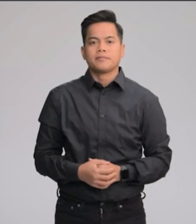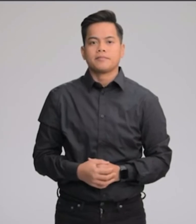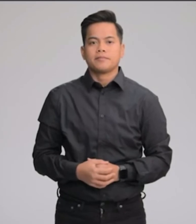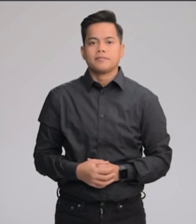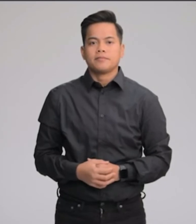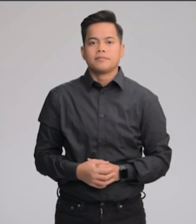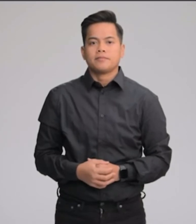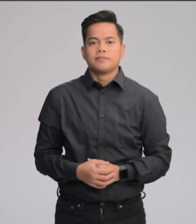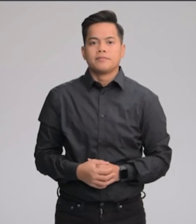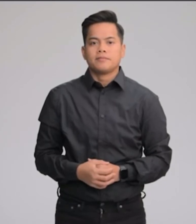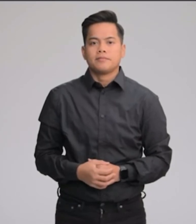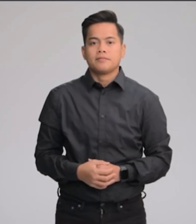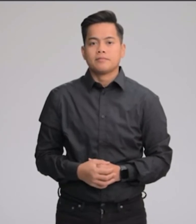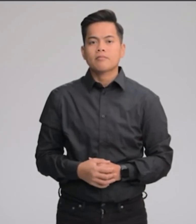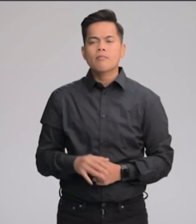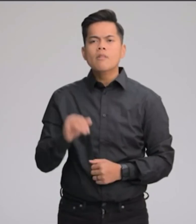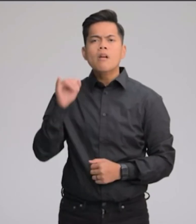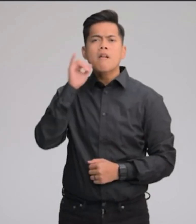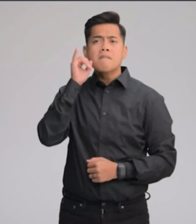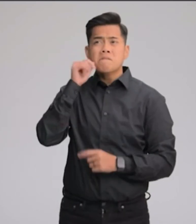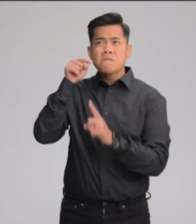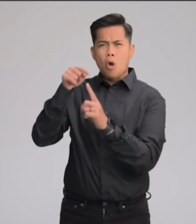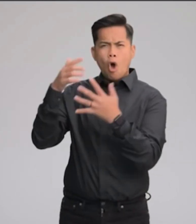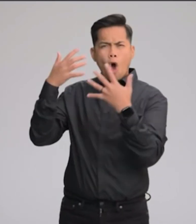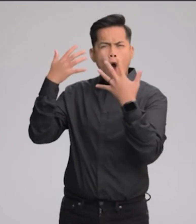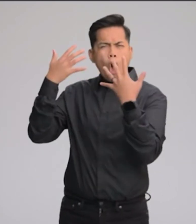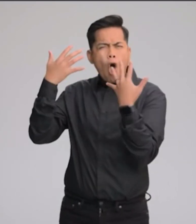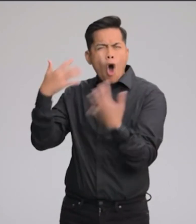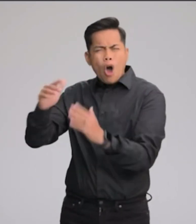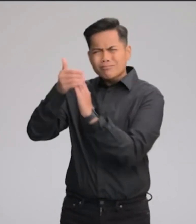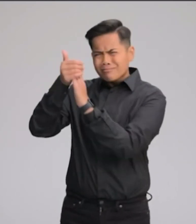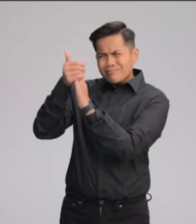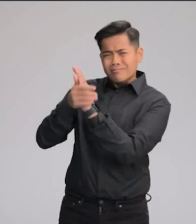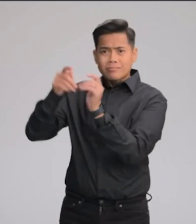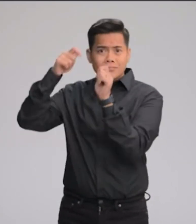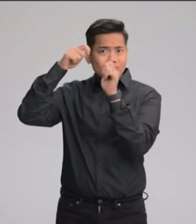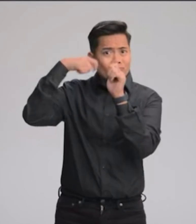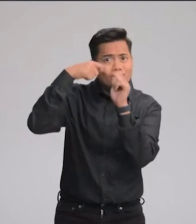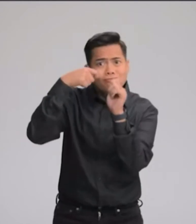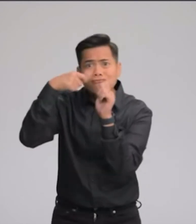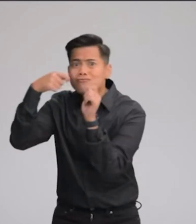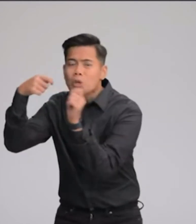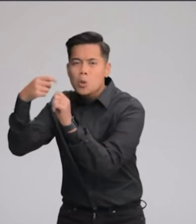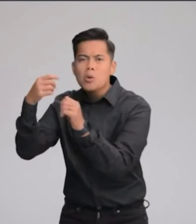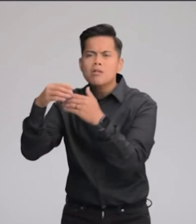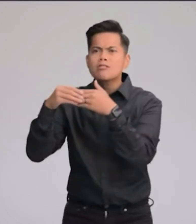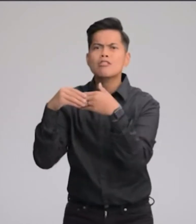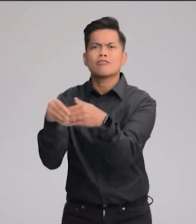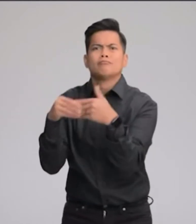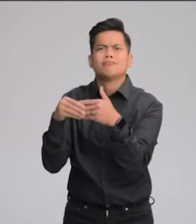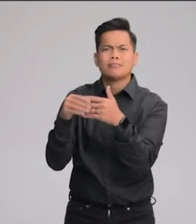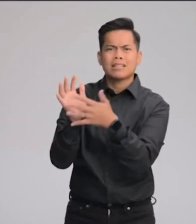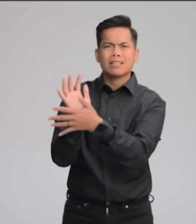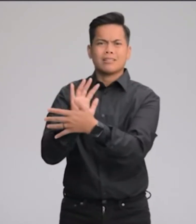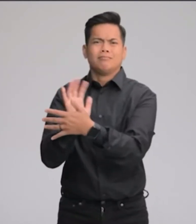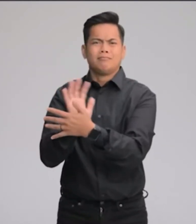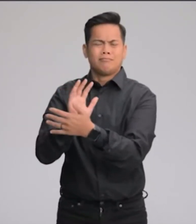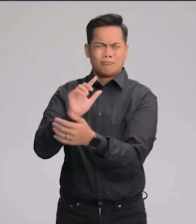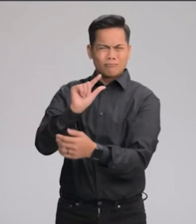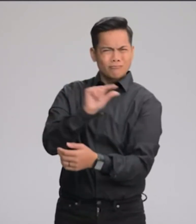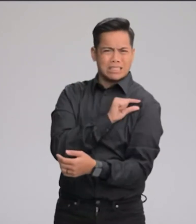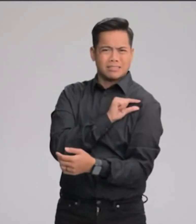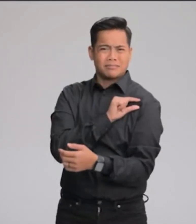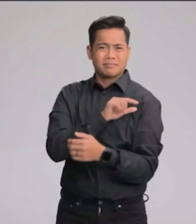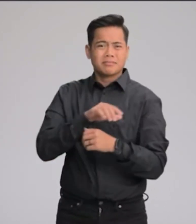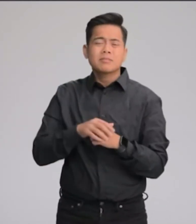iPhone is already the choice for filmmakers because of its versatility and cinema-grade video. iPhone is the only smartphone